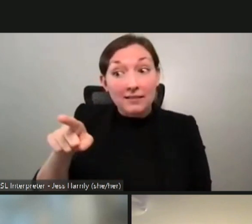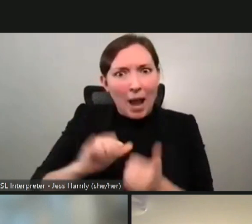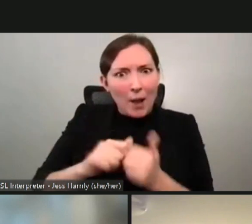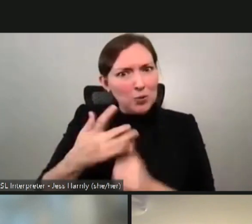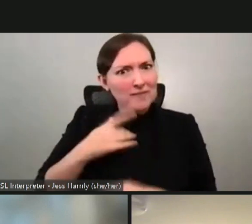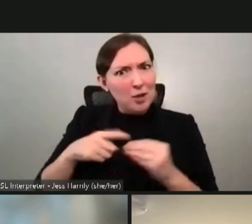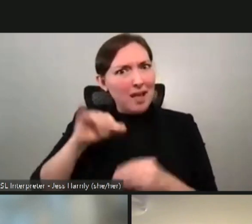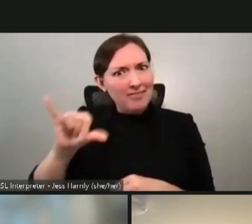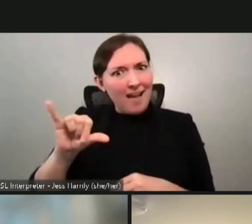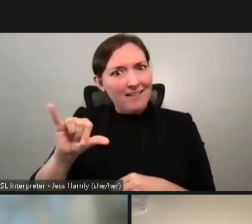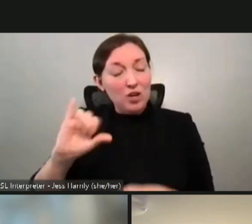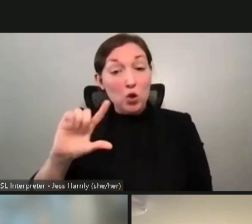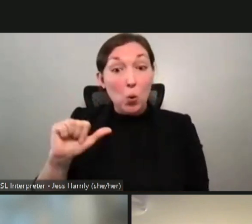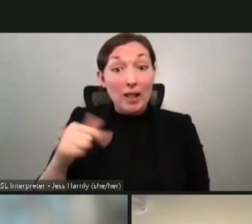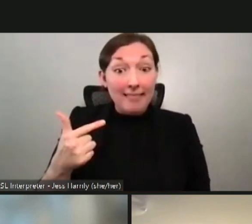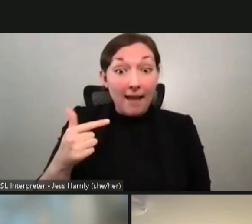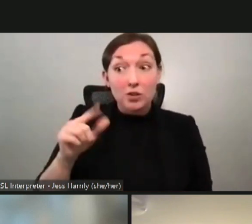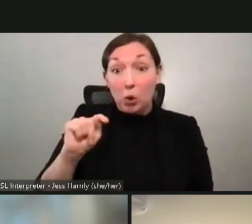and is it important?